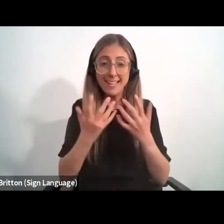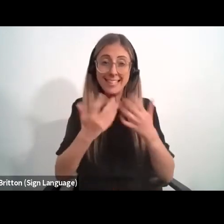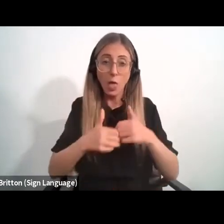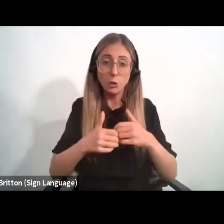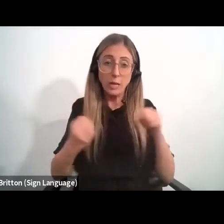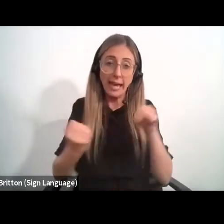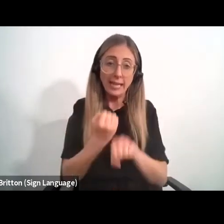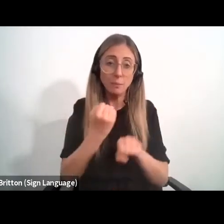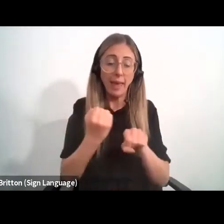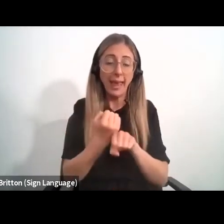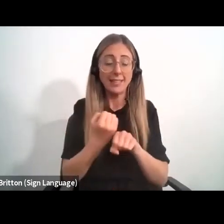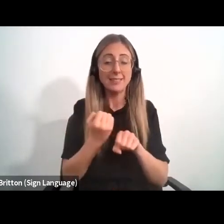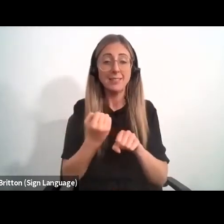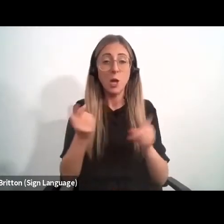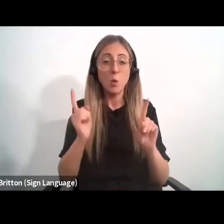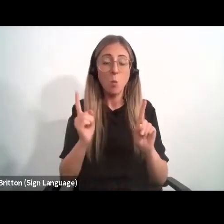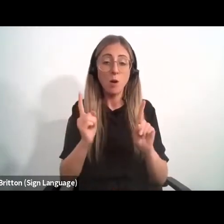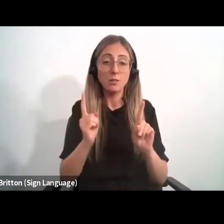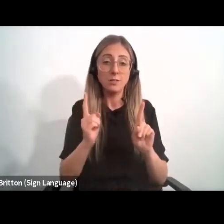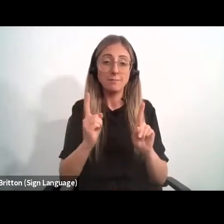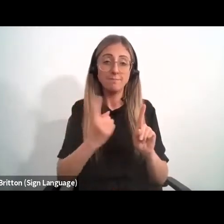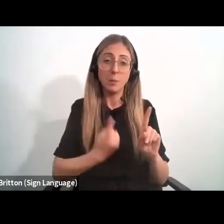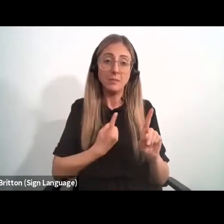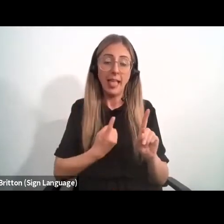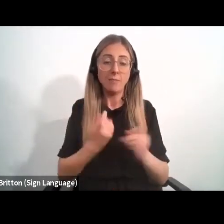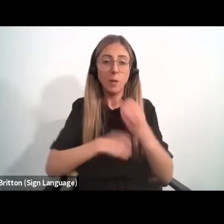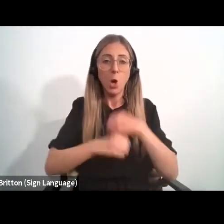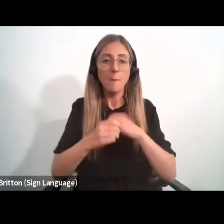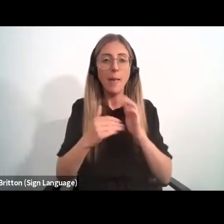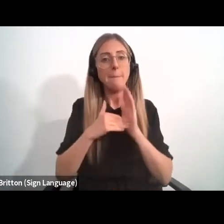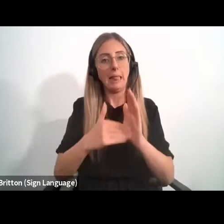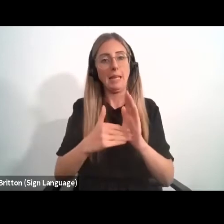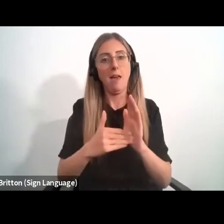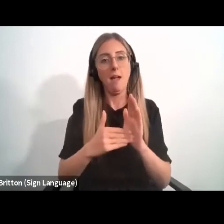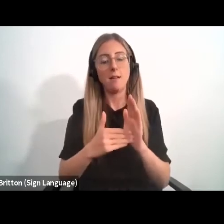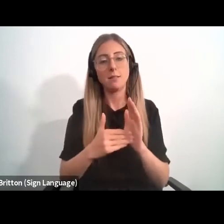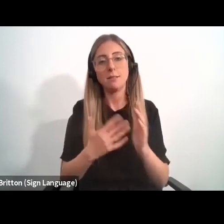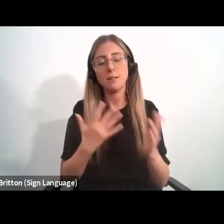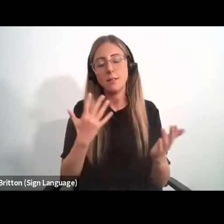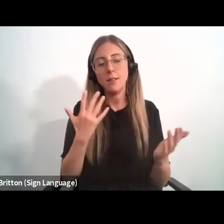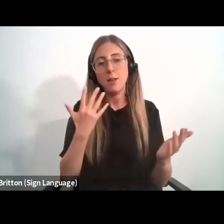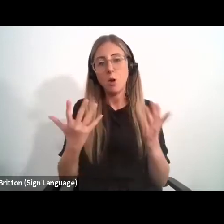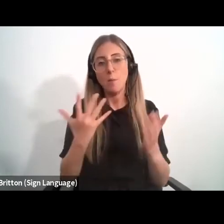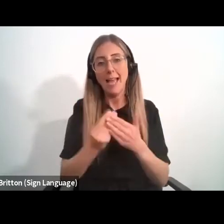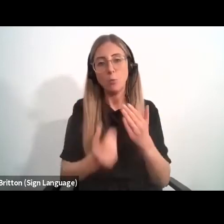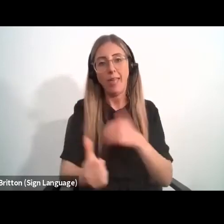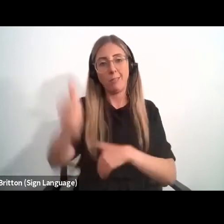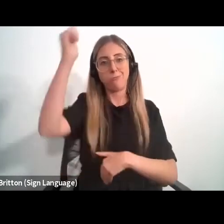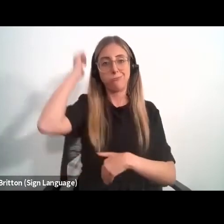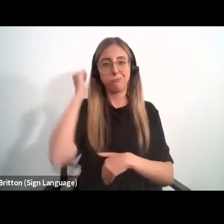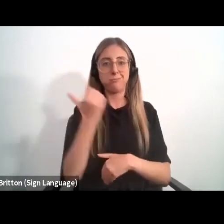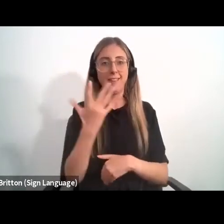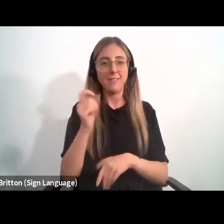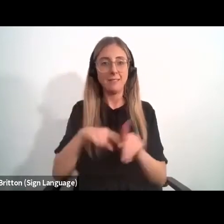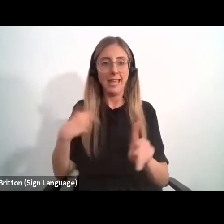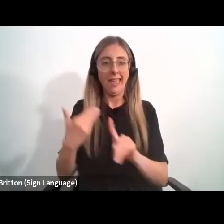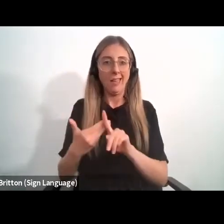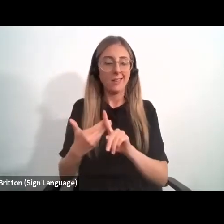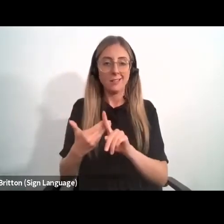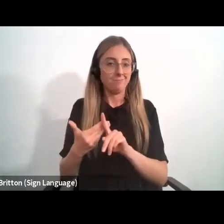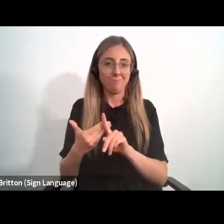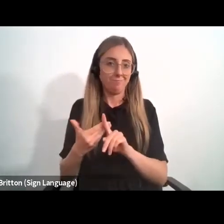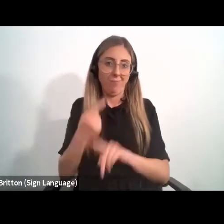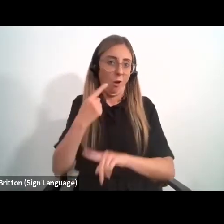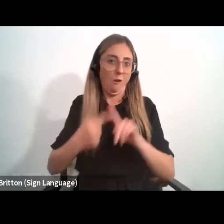produced more billionaires over the last 20 years than the total number of billionaires produced in the 50 years, which followed the end